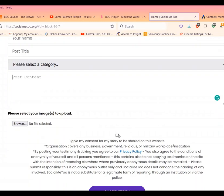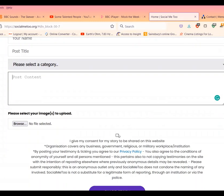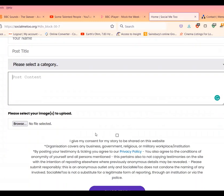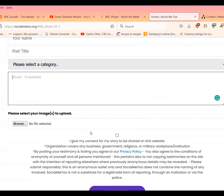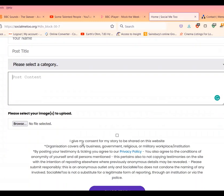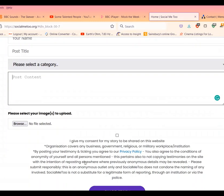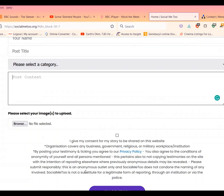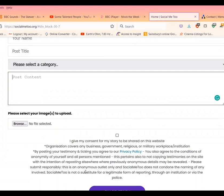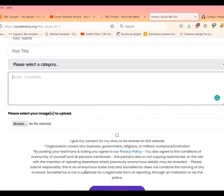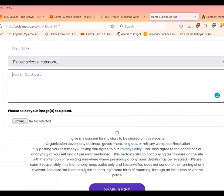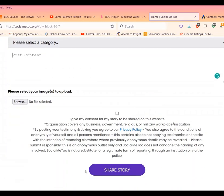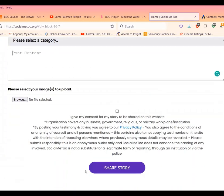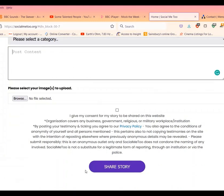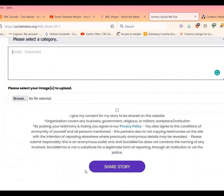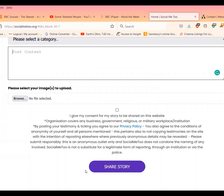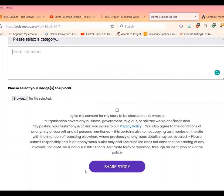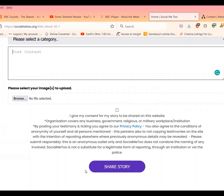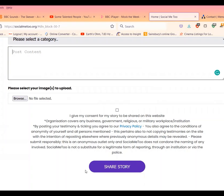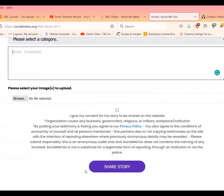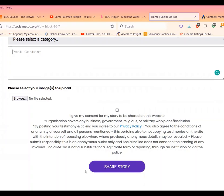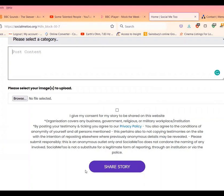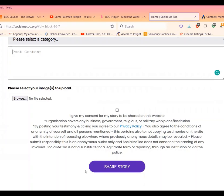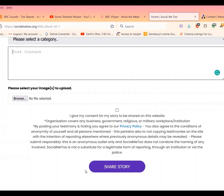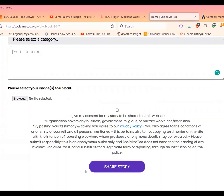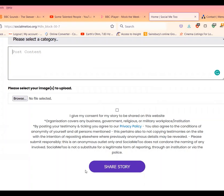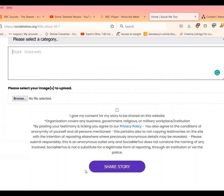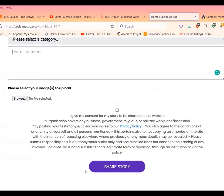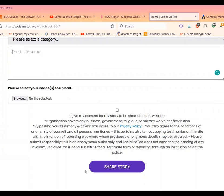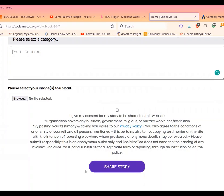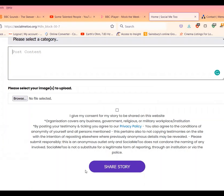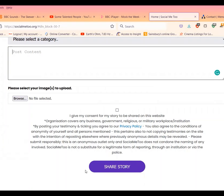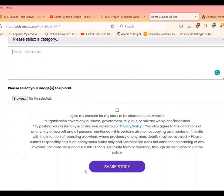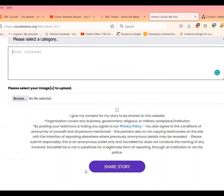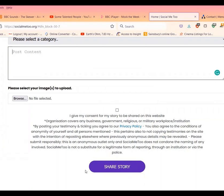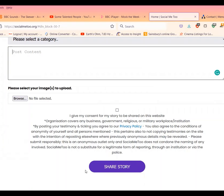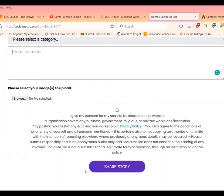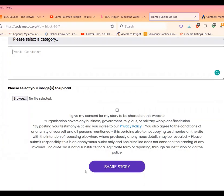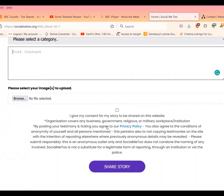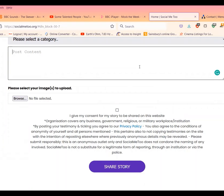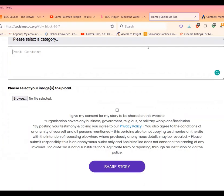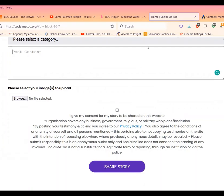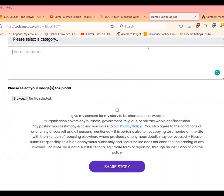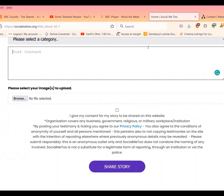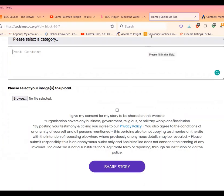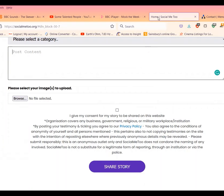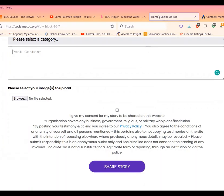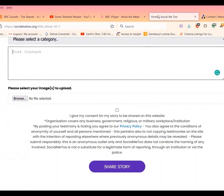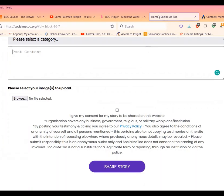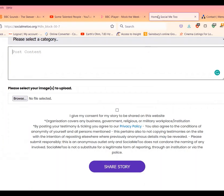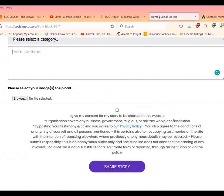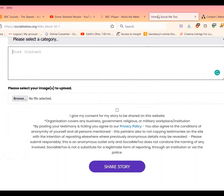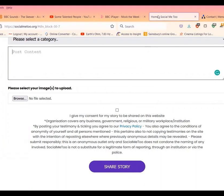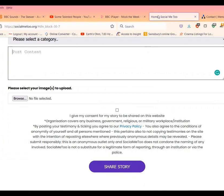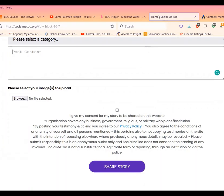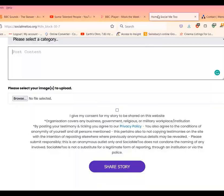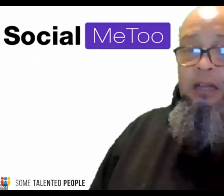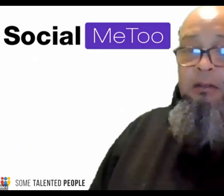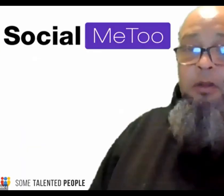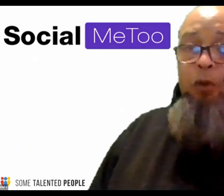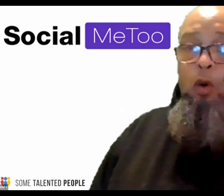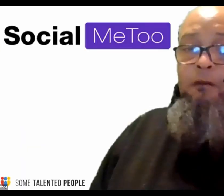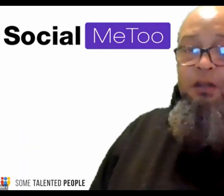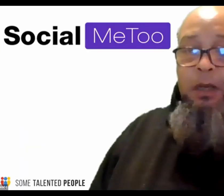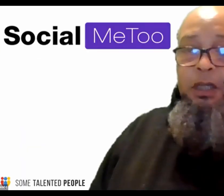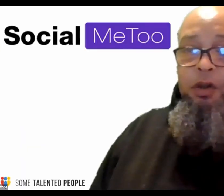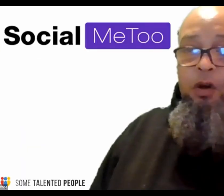click the consent here and submit the story uh i currently am looking at them directly and signing